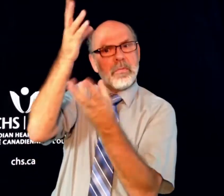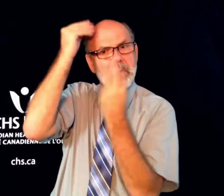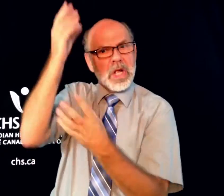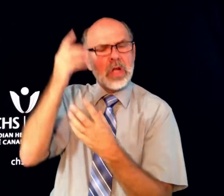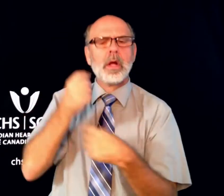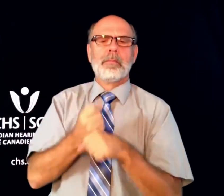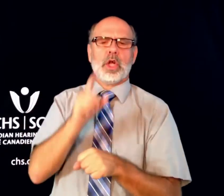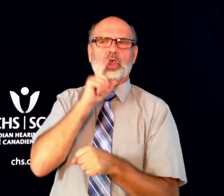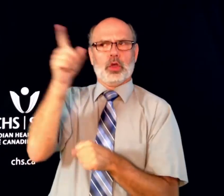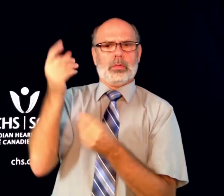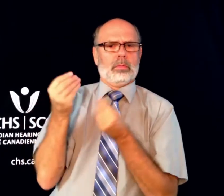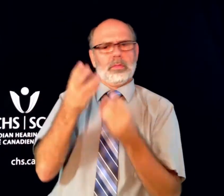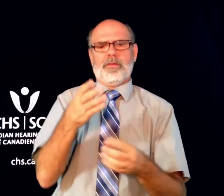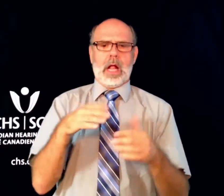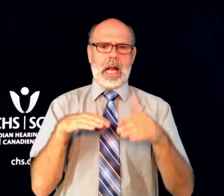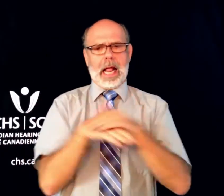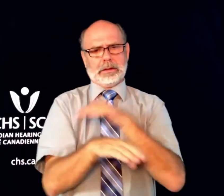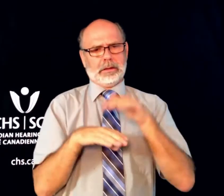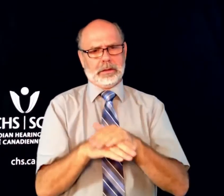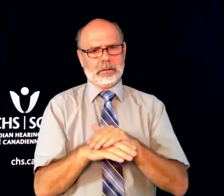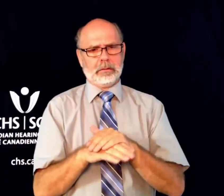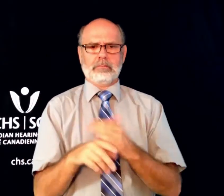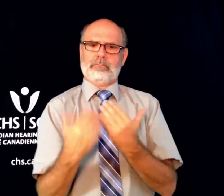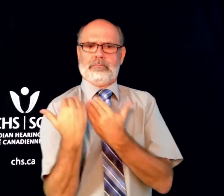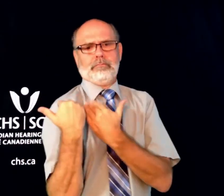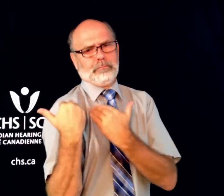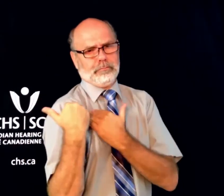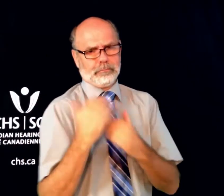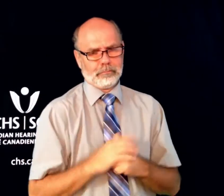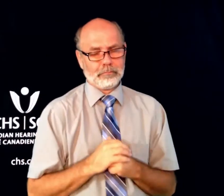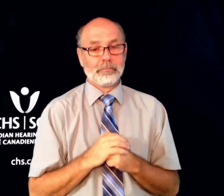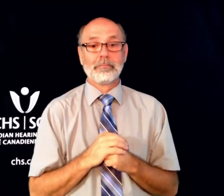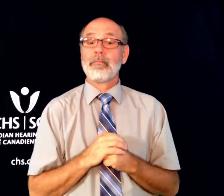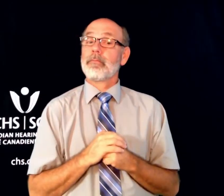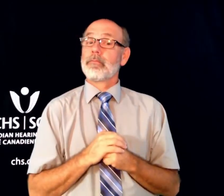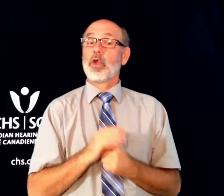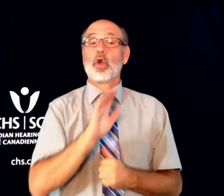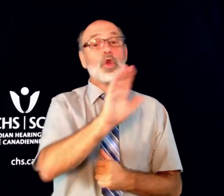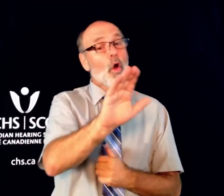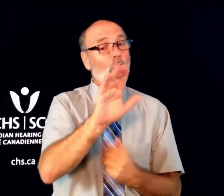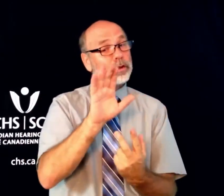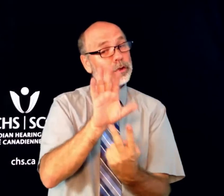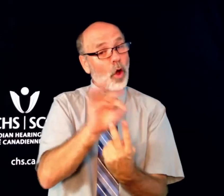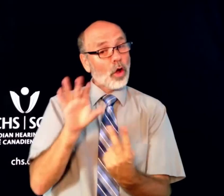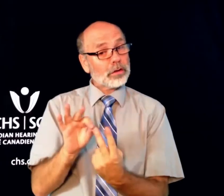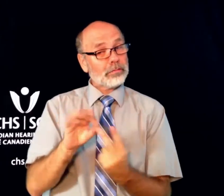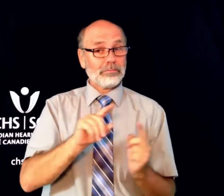or captioning. Before you attend, make that contact and ask the access questions.